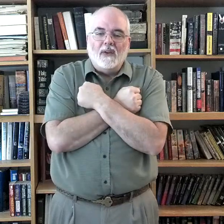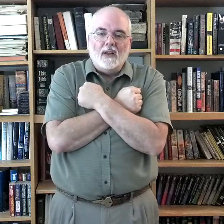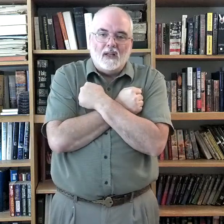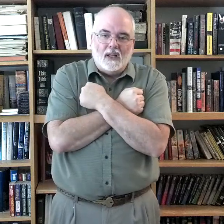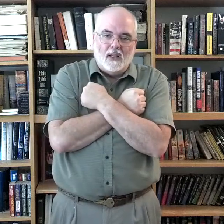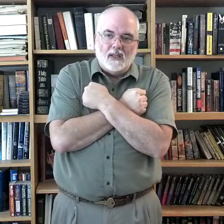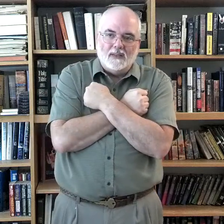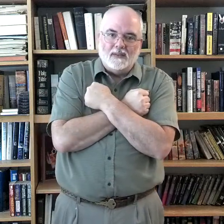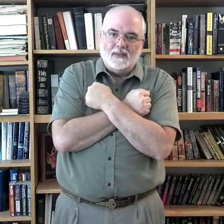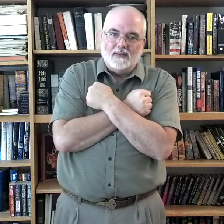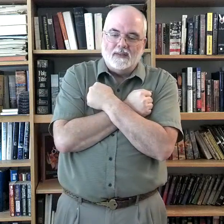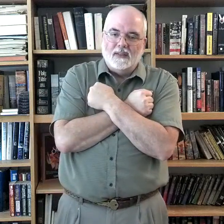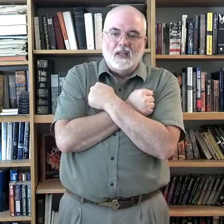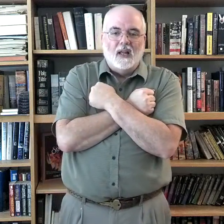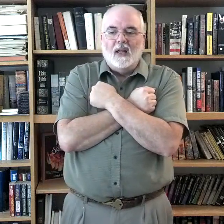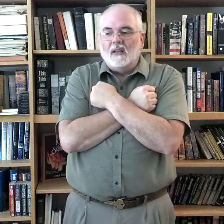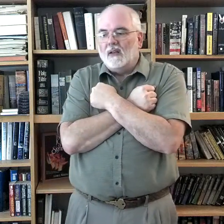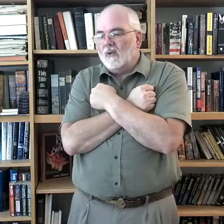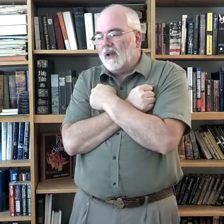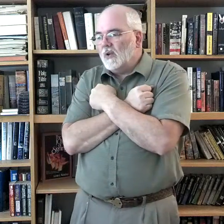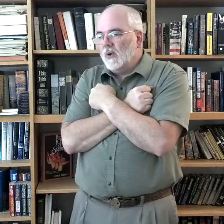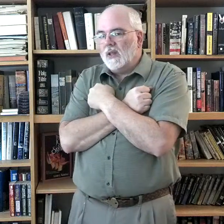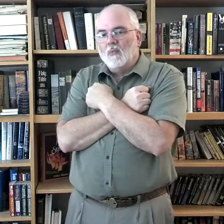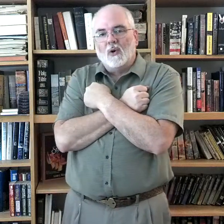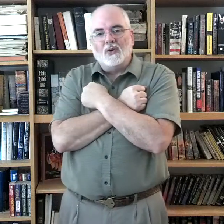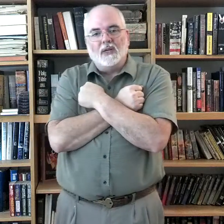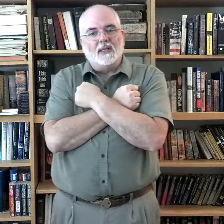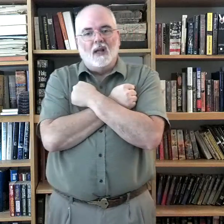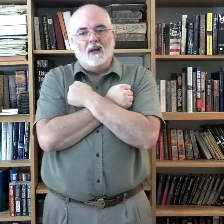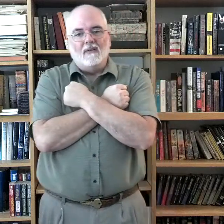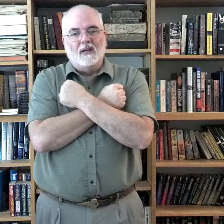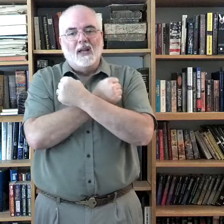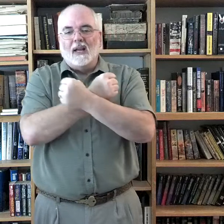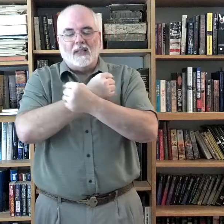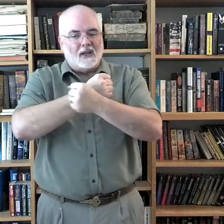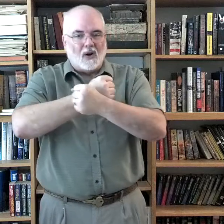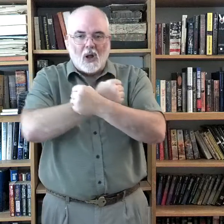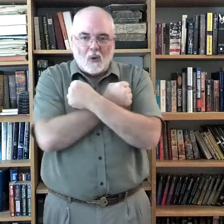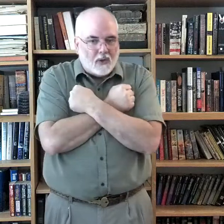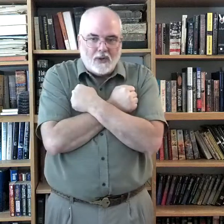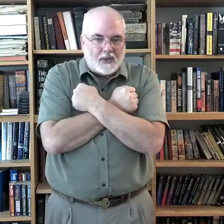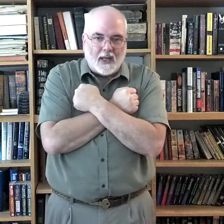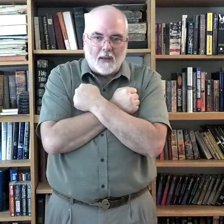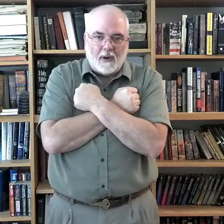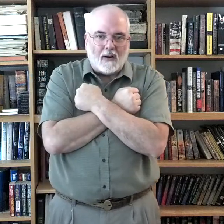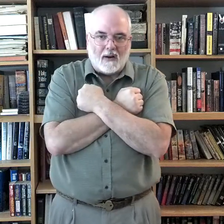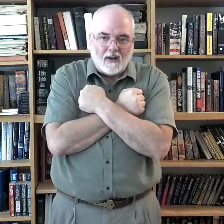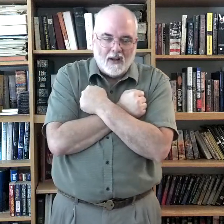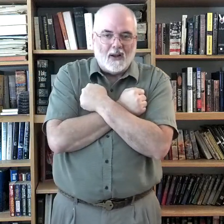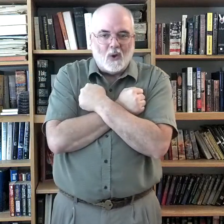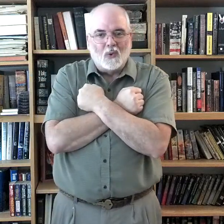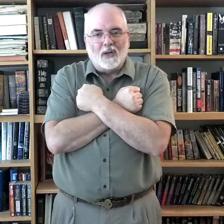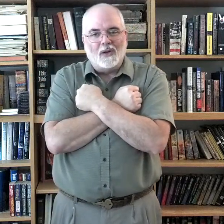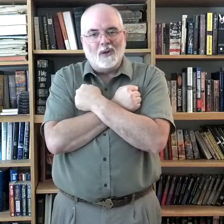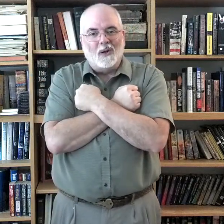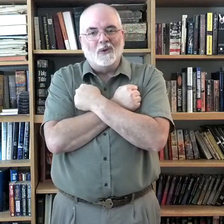Lovingly. Don't have to do anything more than just love. Like you're holding your teddy bear. Holding it close.